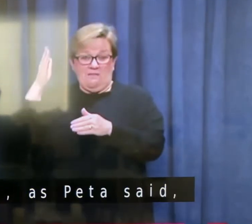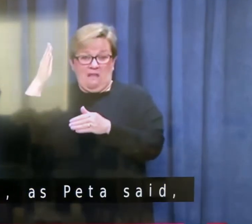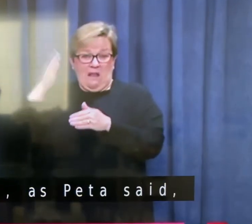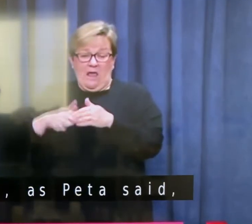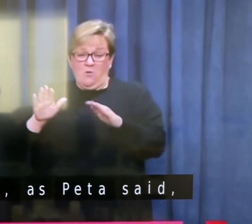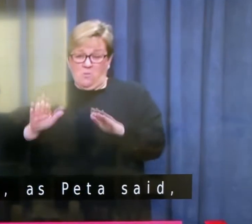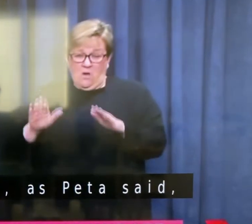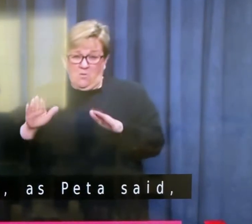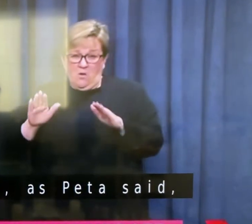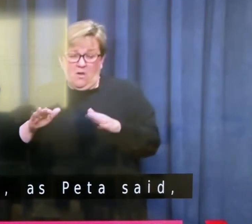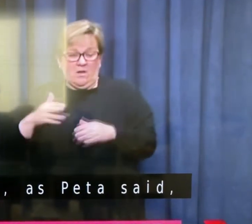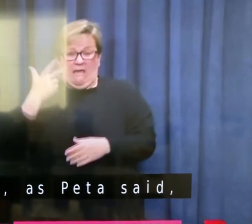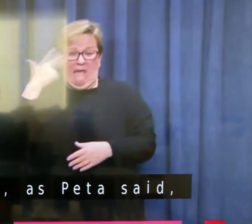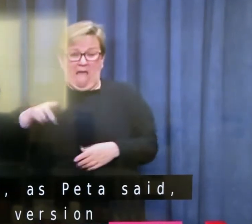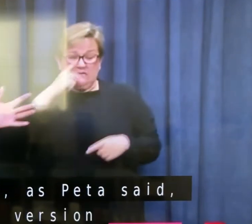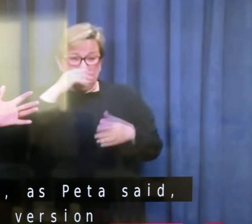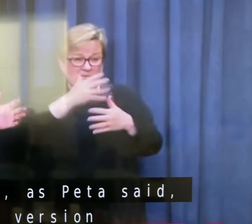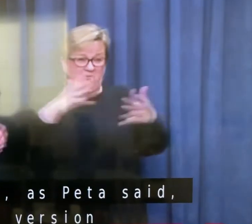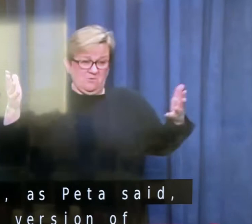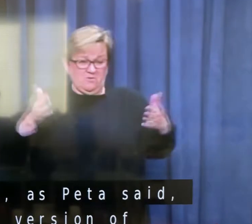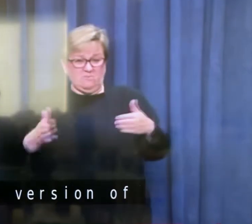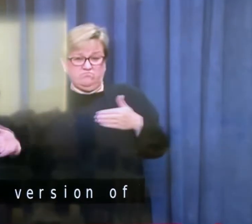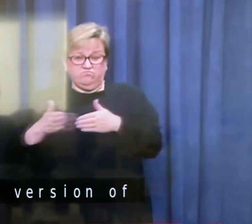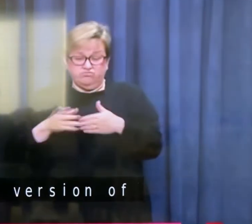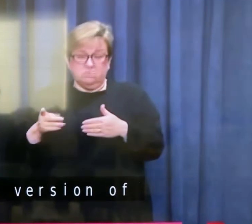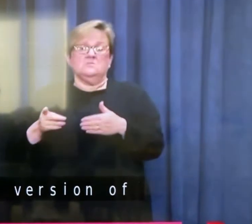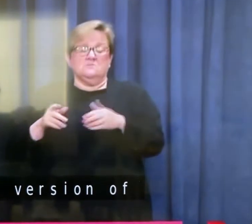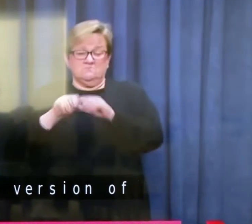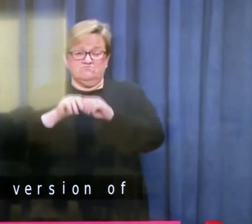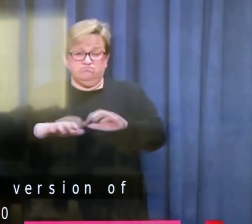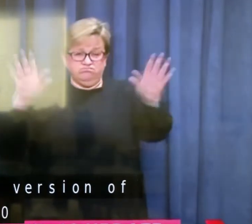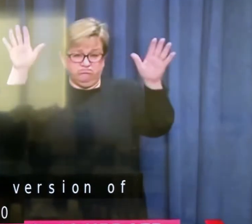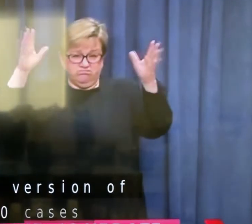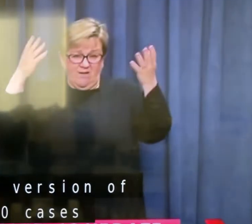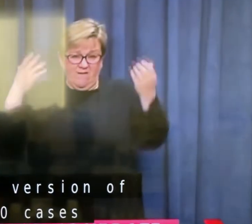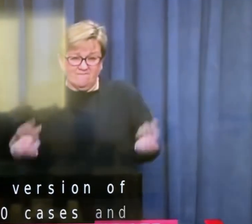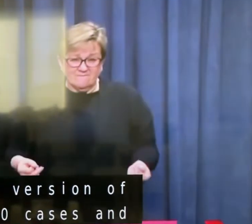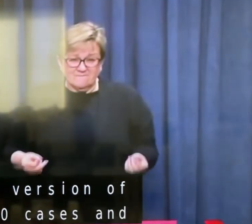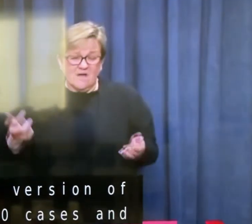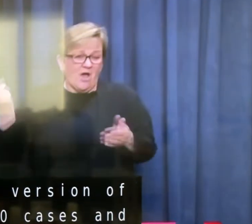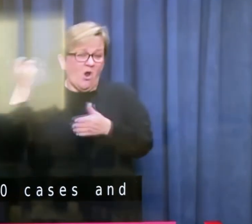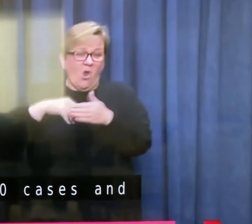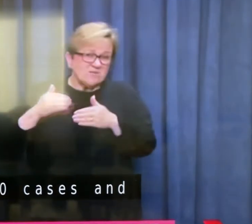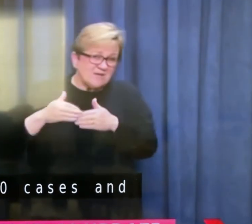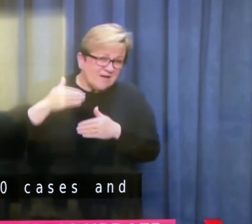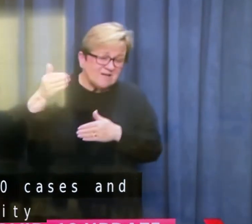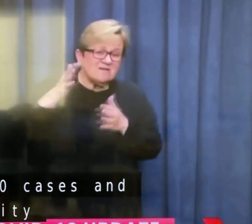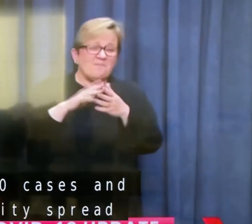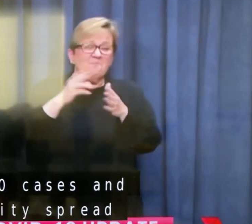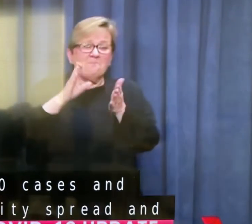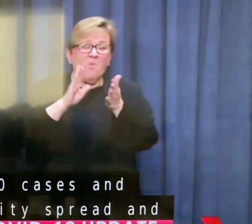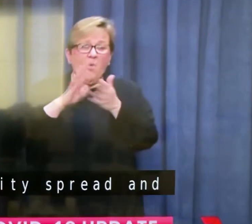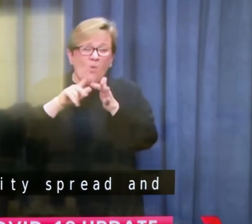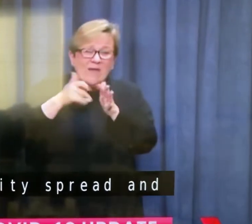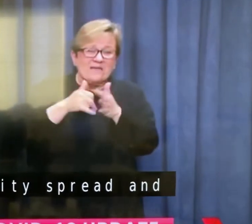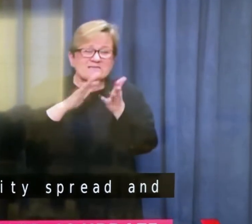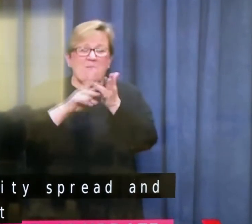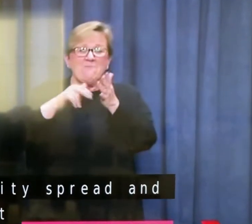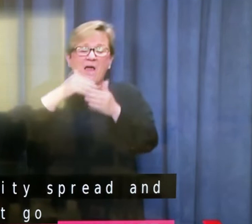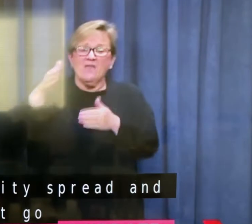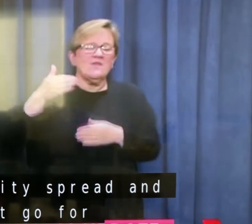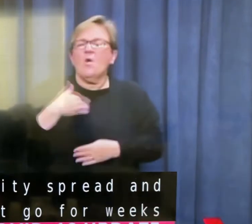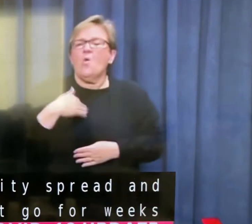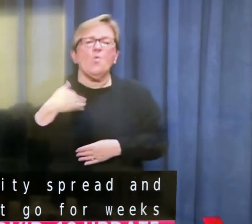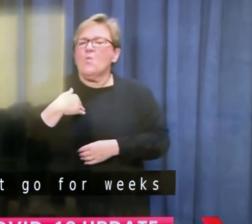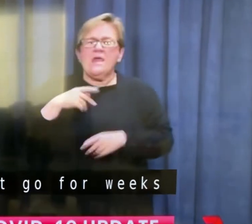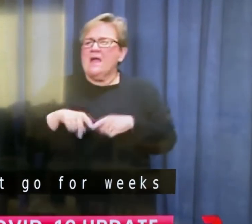resort is get 80 cases and then you have community spread and a lockdown that might go for weeks and weeks, if not months. Our view